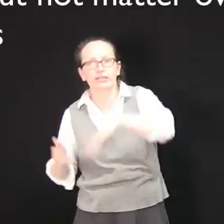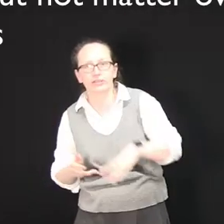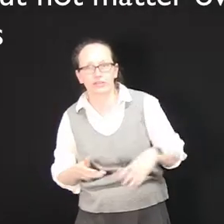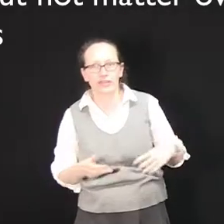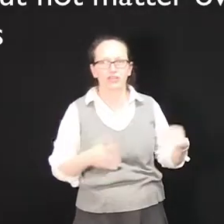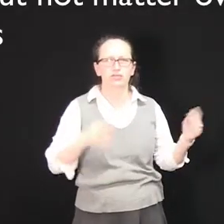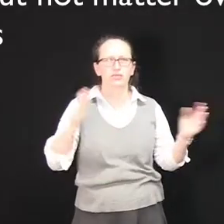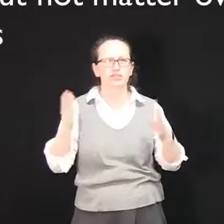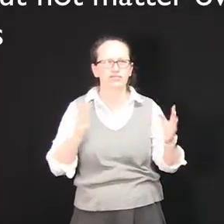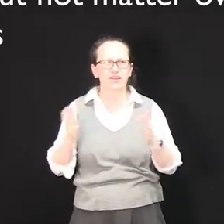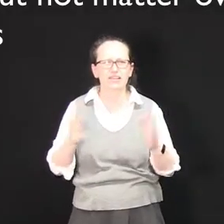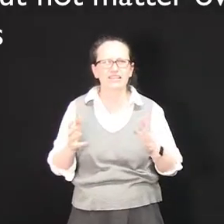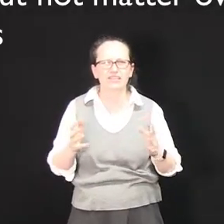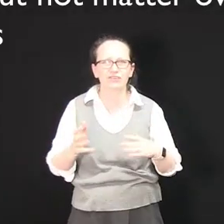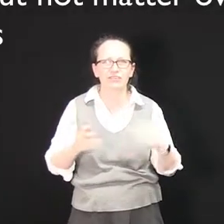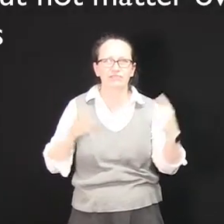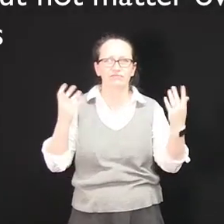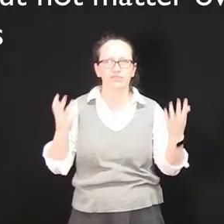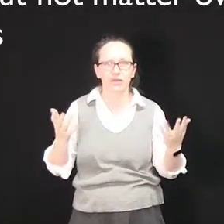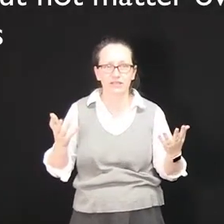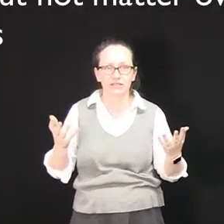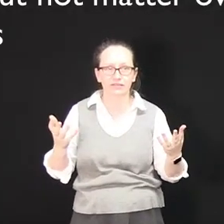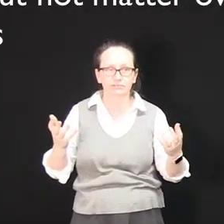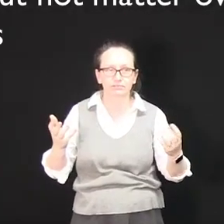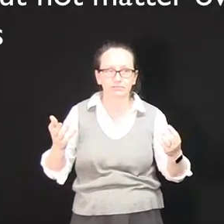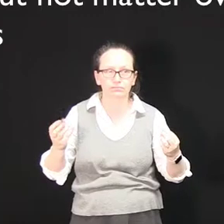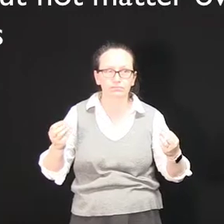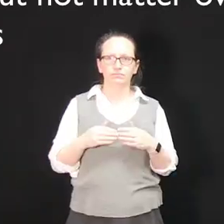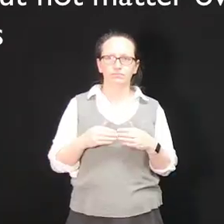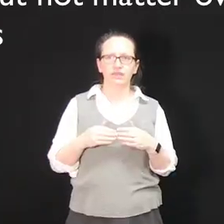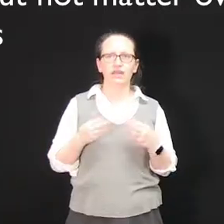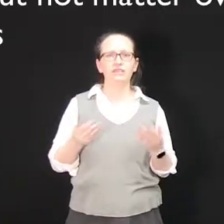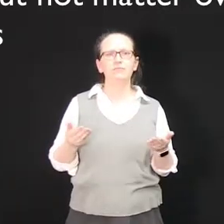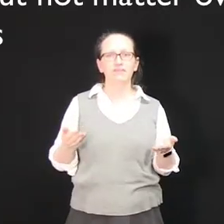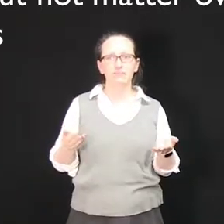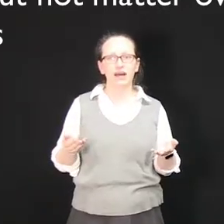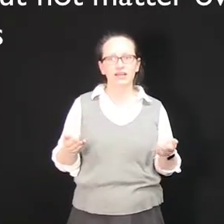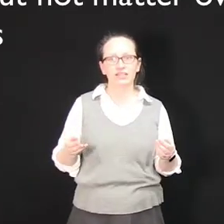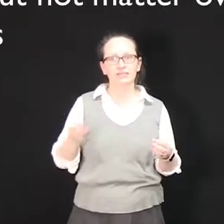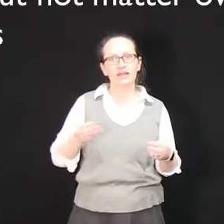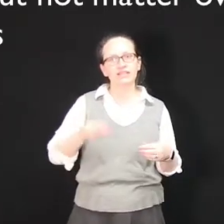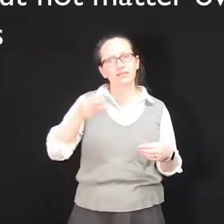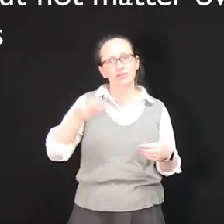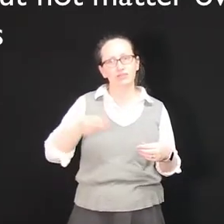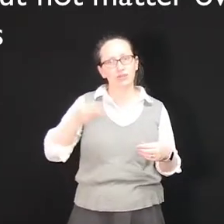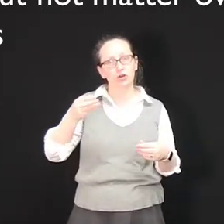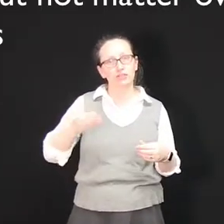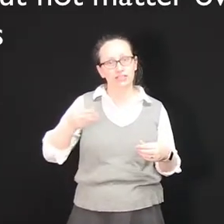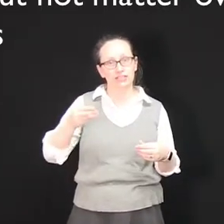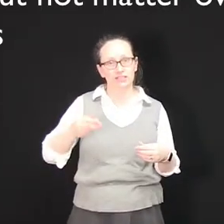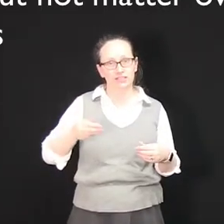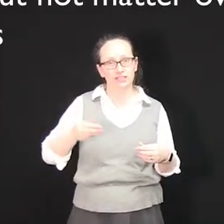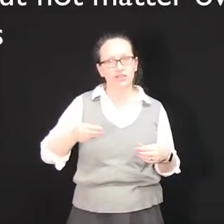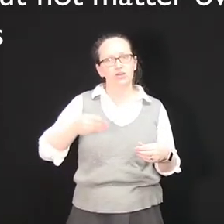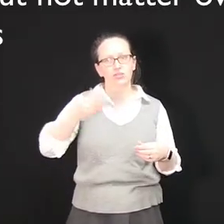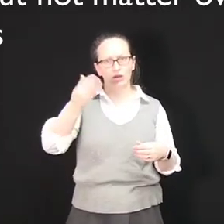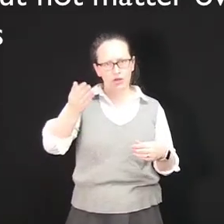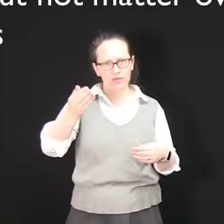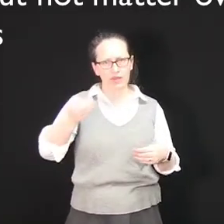on the beach which is a very different phenomenon. As a wave passes matter can move short distances so on that